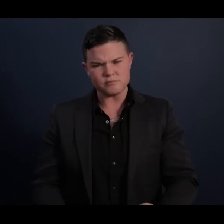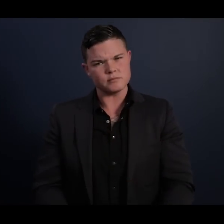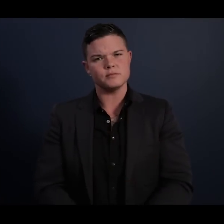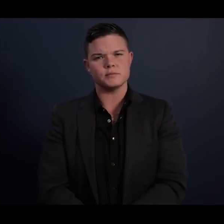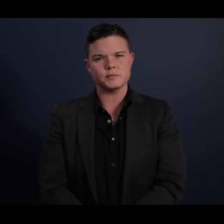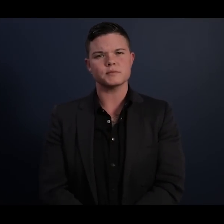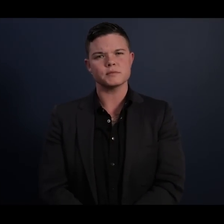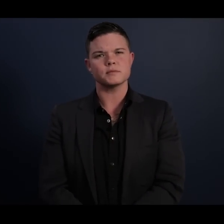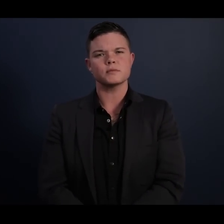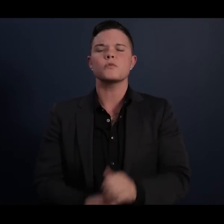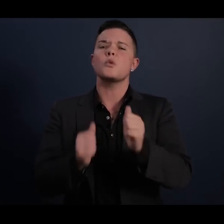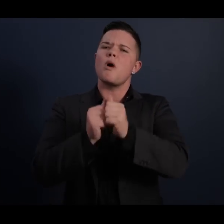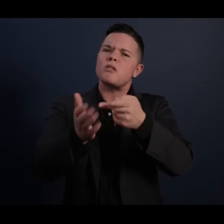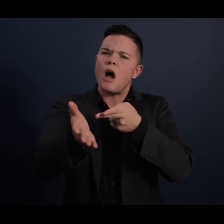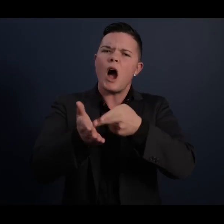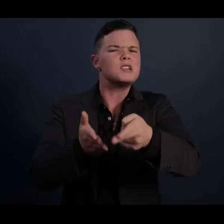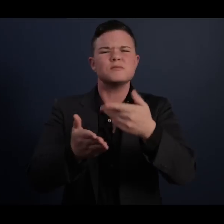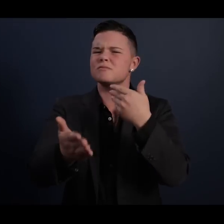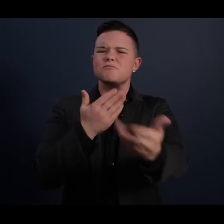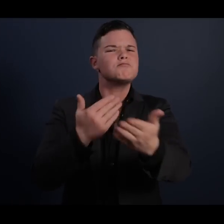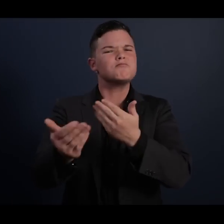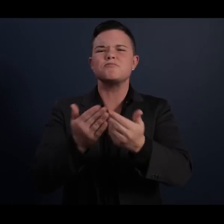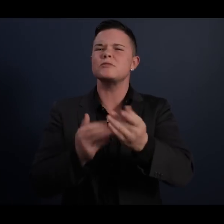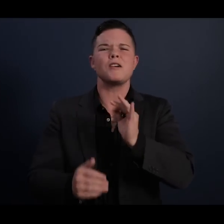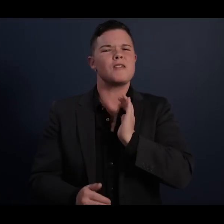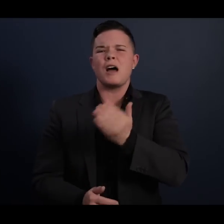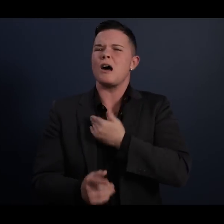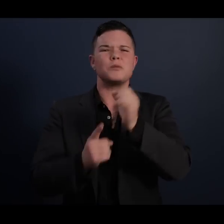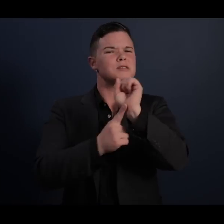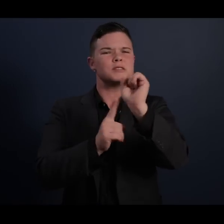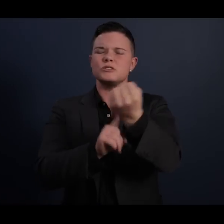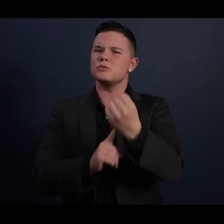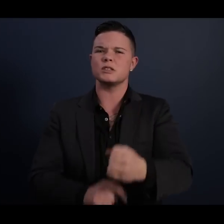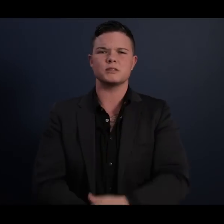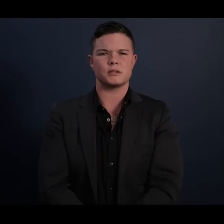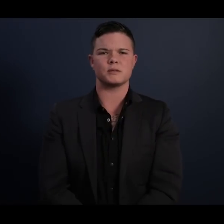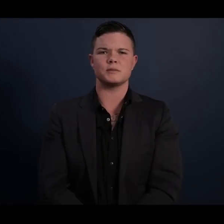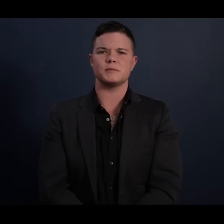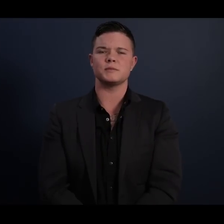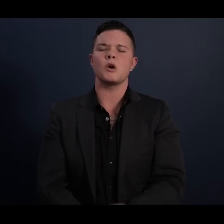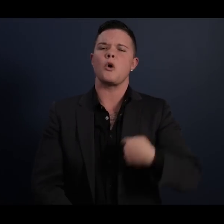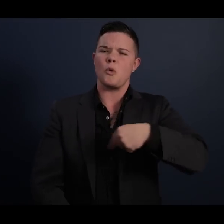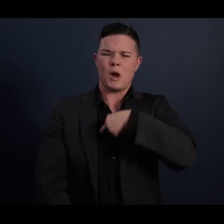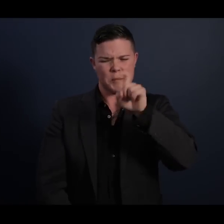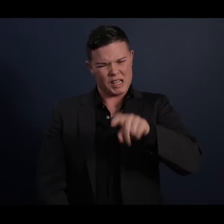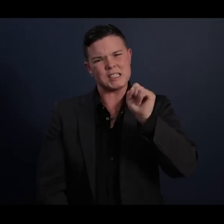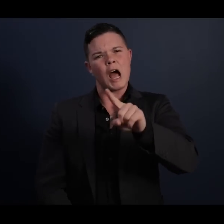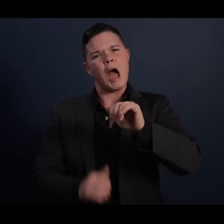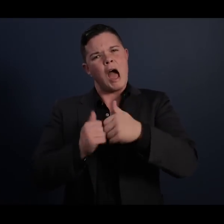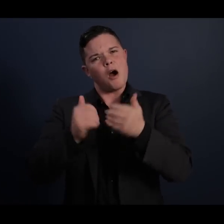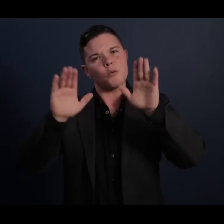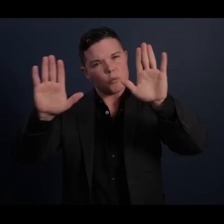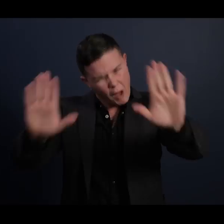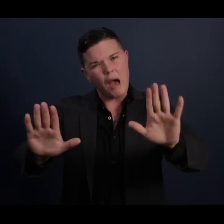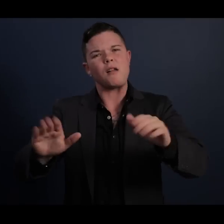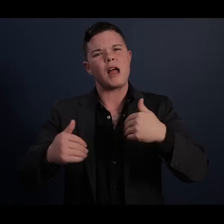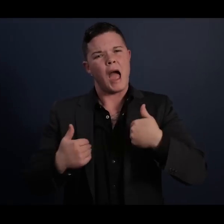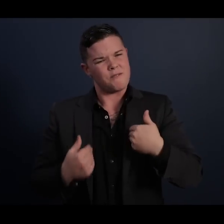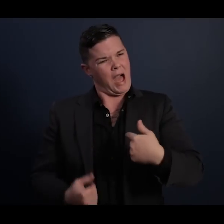With honesty, regardless of our station or our circumstance, we must ask, how well have I applied